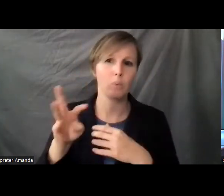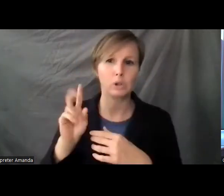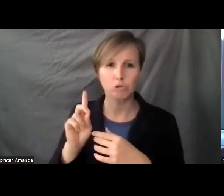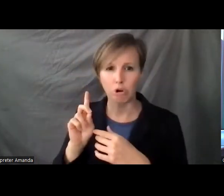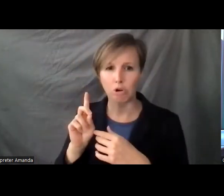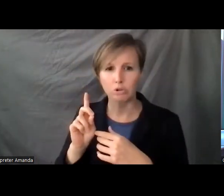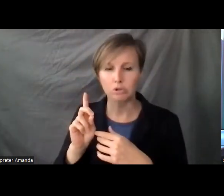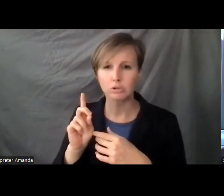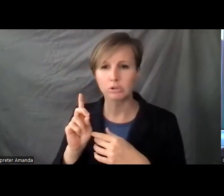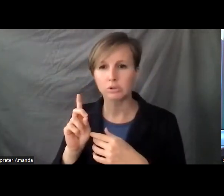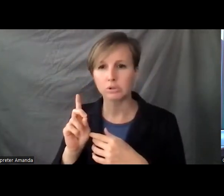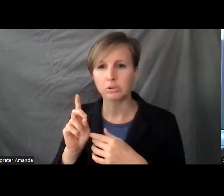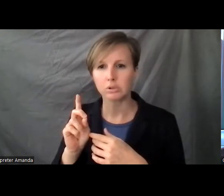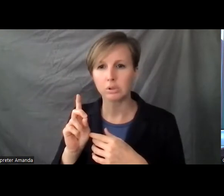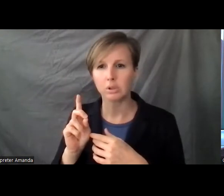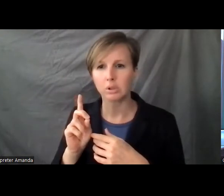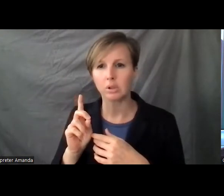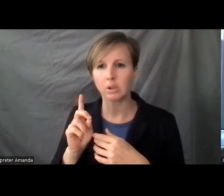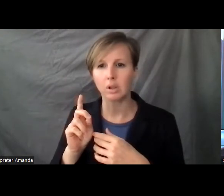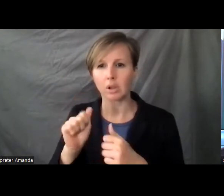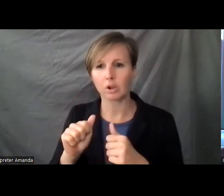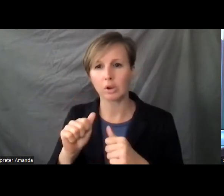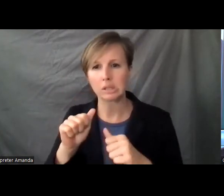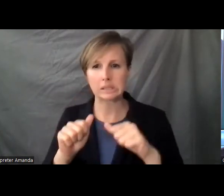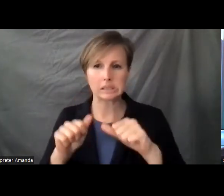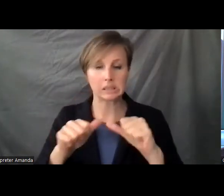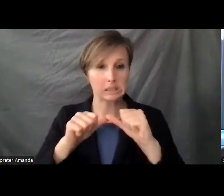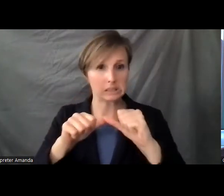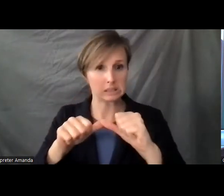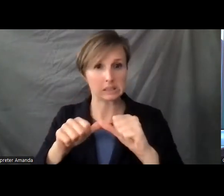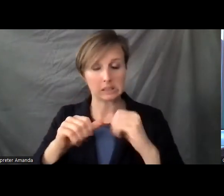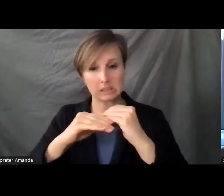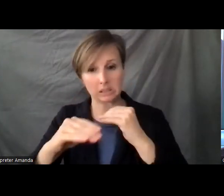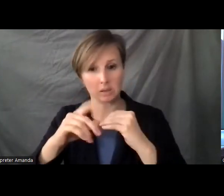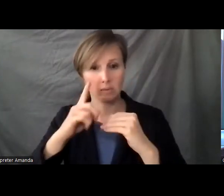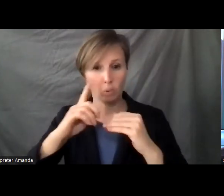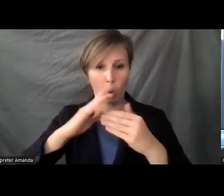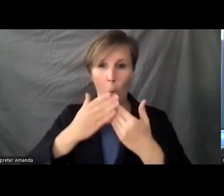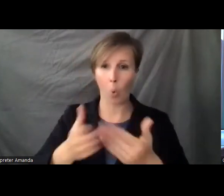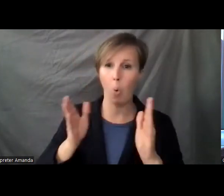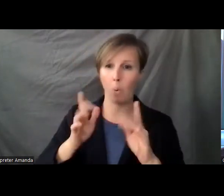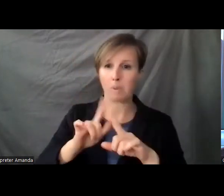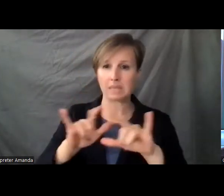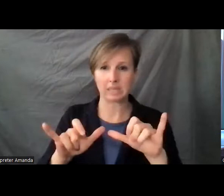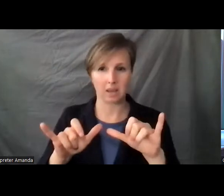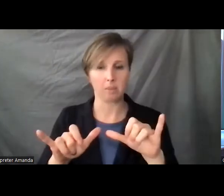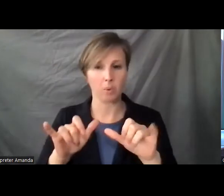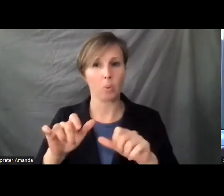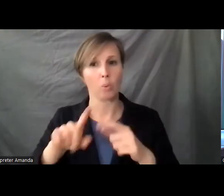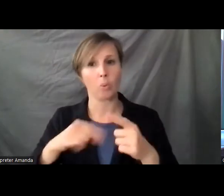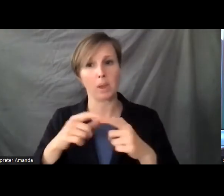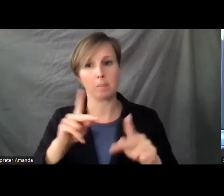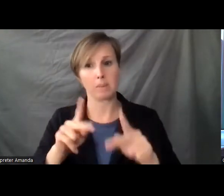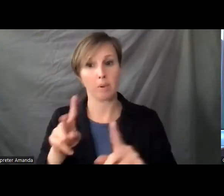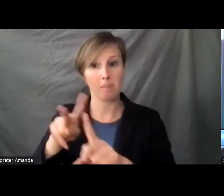you know, could put into question the viability of Social Security for the whole. But at the same token, when people apply for